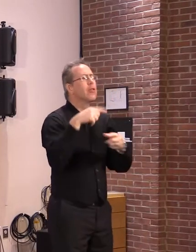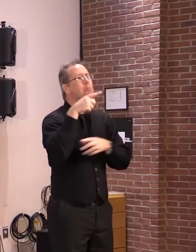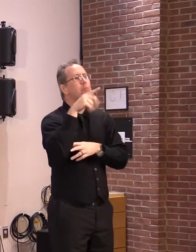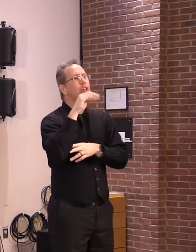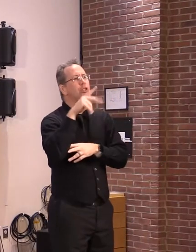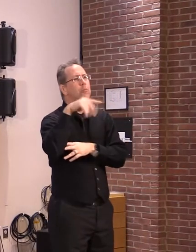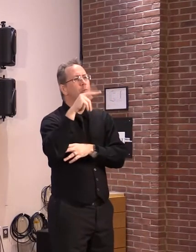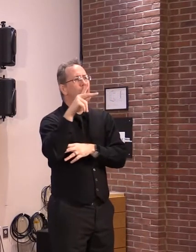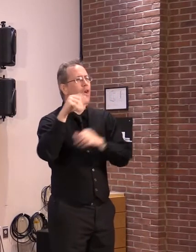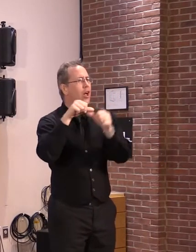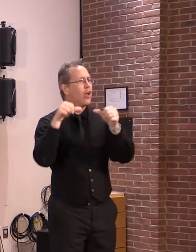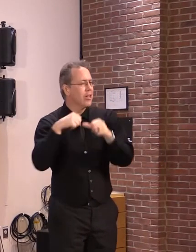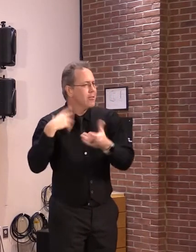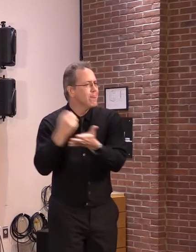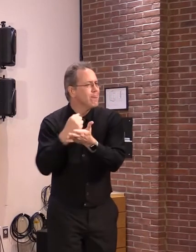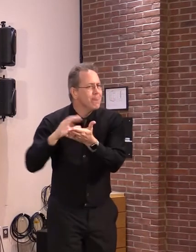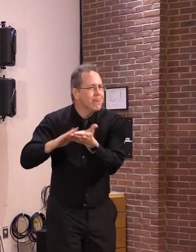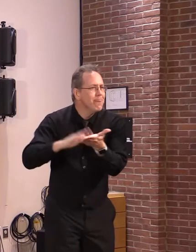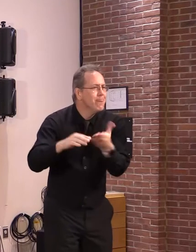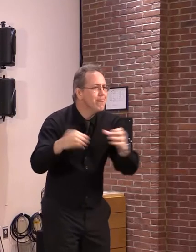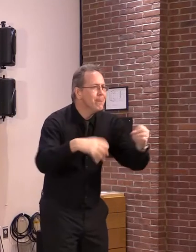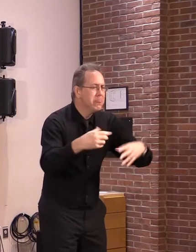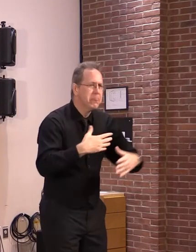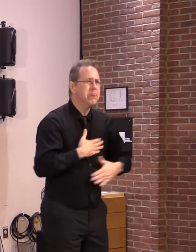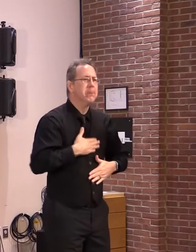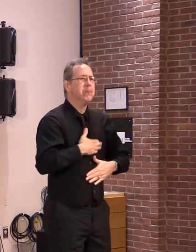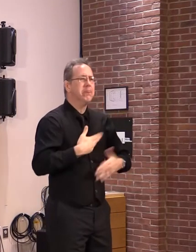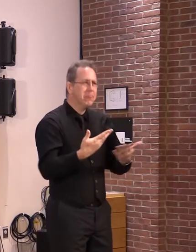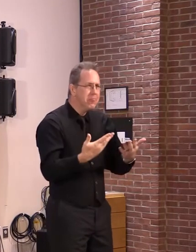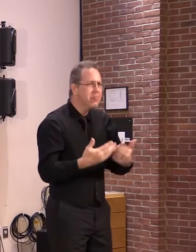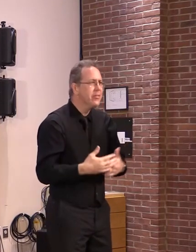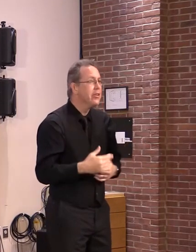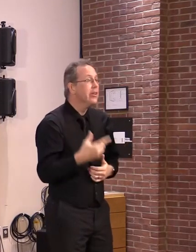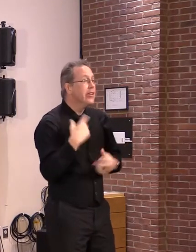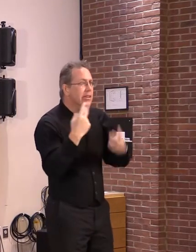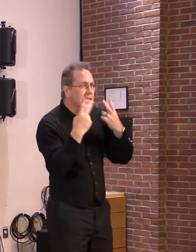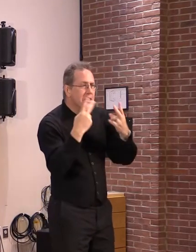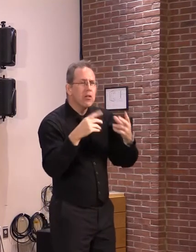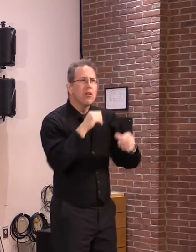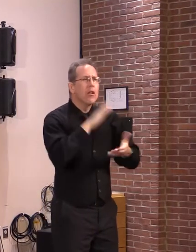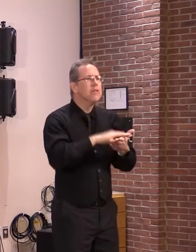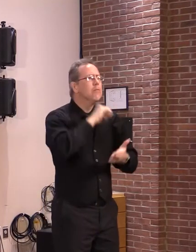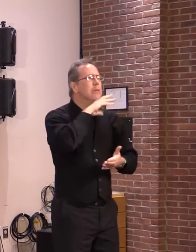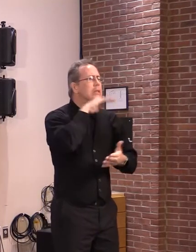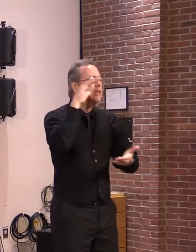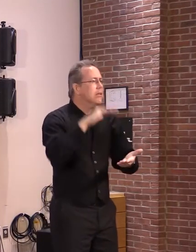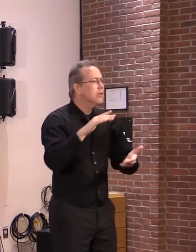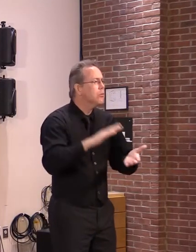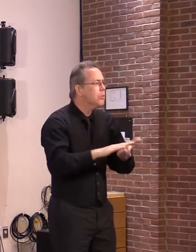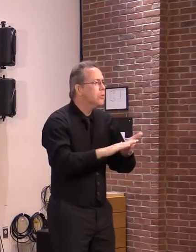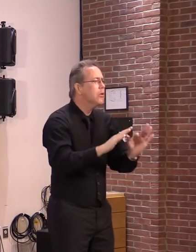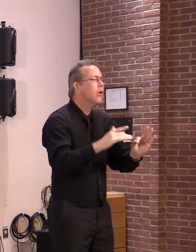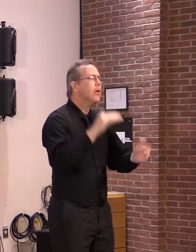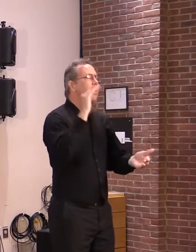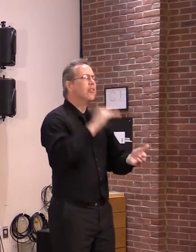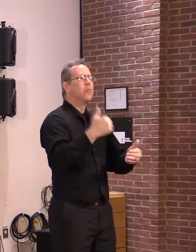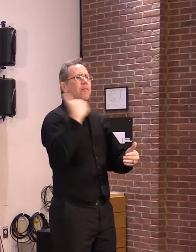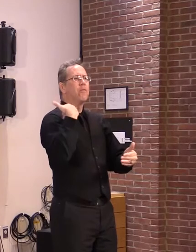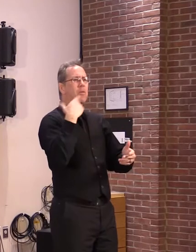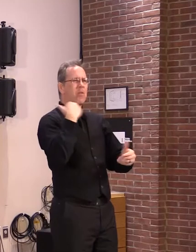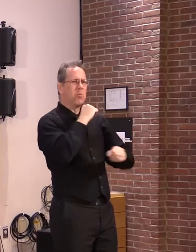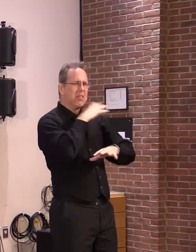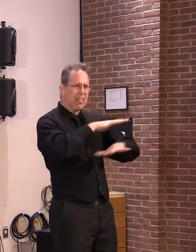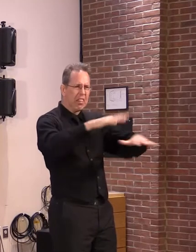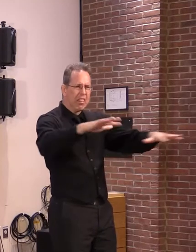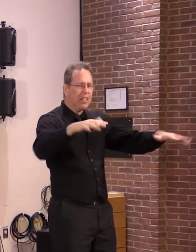as I'd seen in previous years there. I mean, there's enough. Obviously, I had enough to fill multiple, multiple